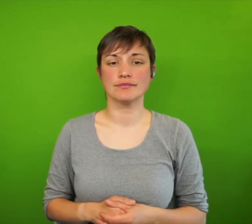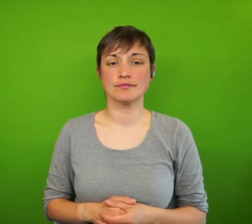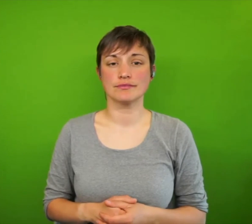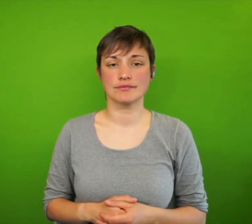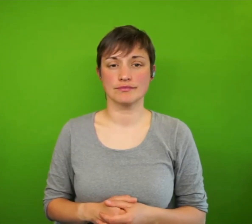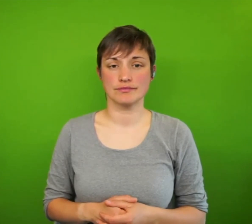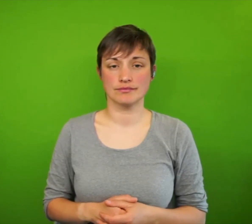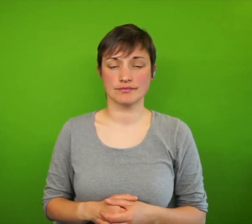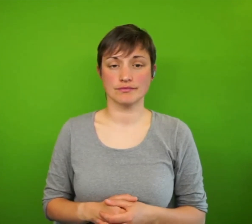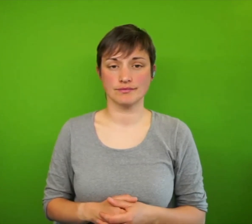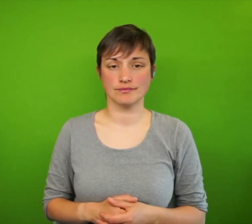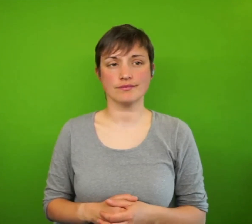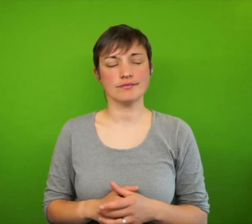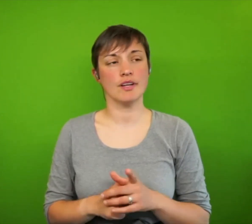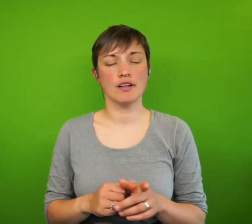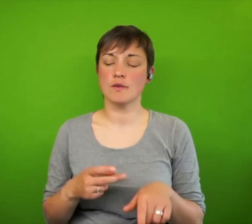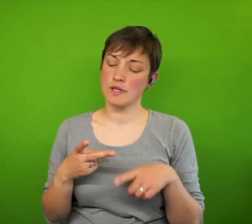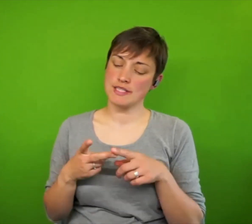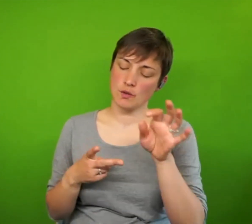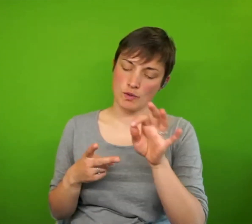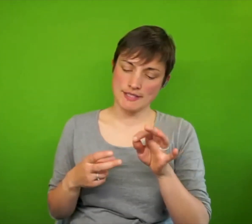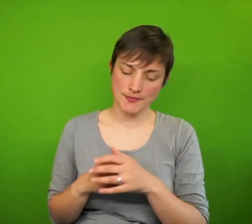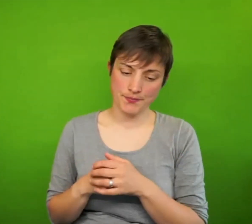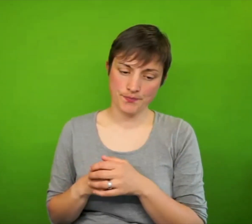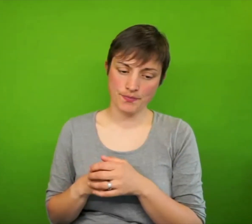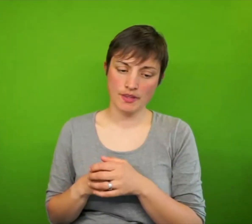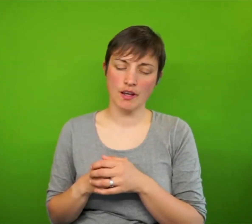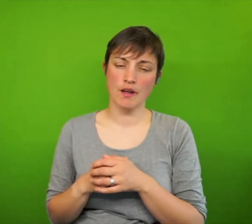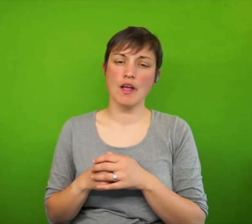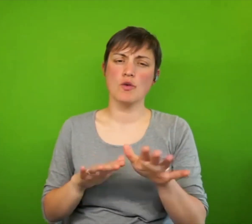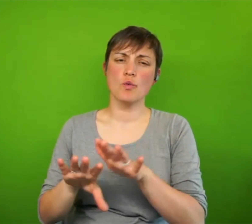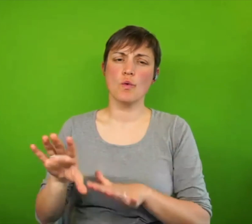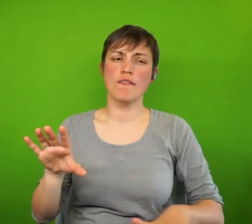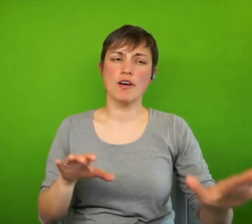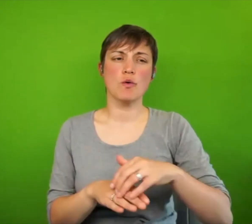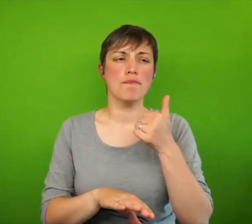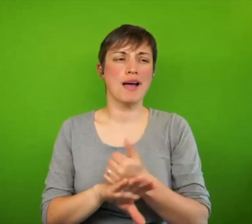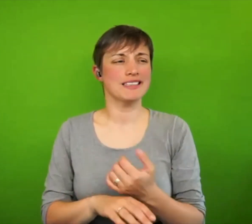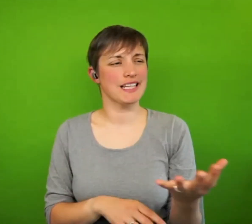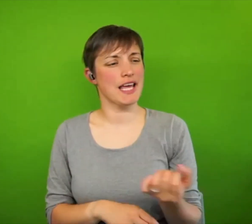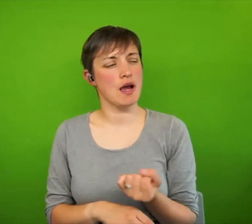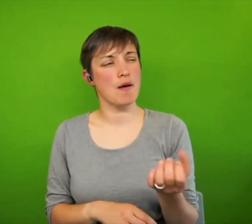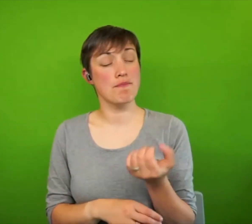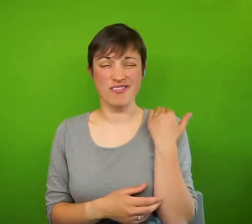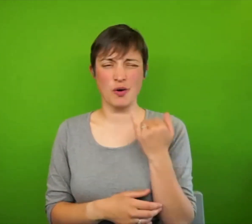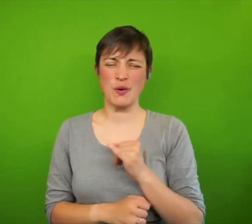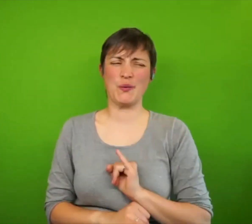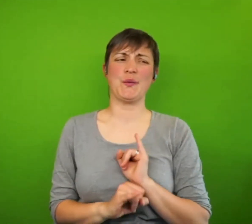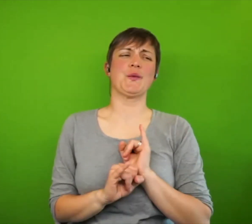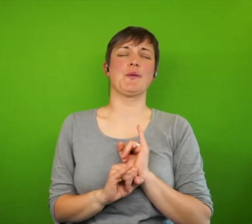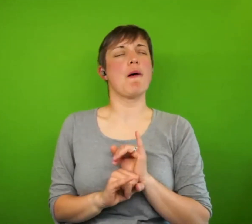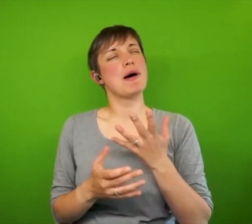Universal basic income. Um, I used to be very sceptical about it. I'm rather more. Um,